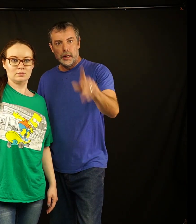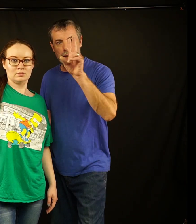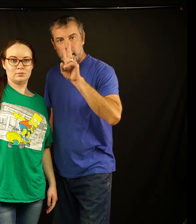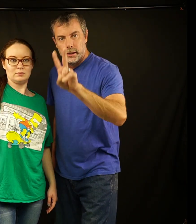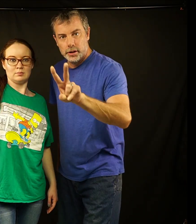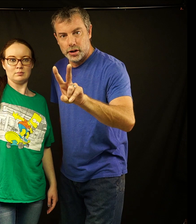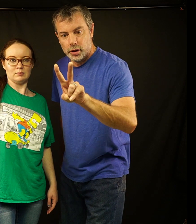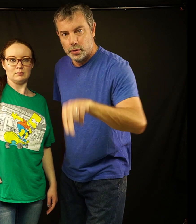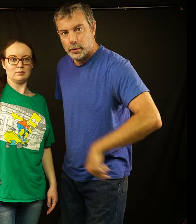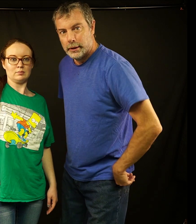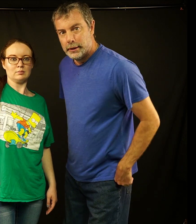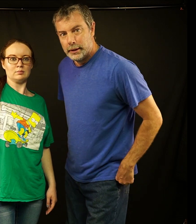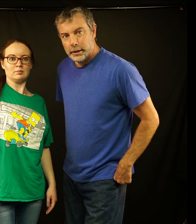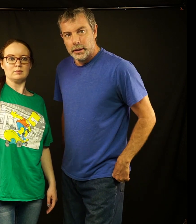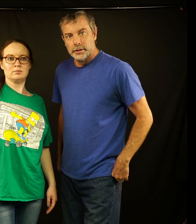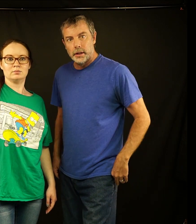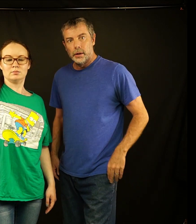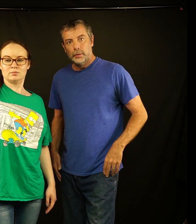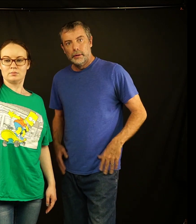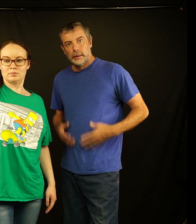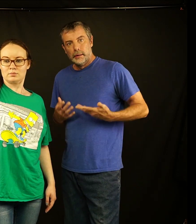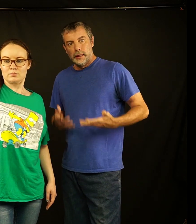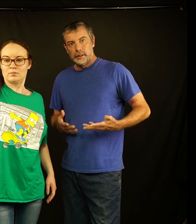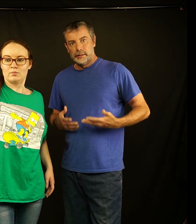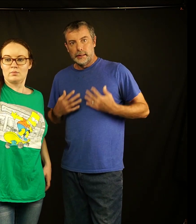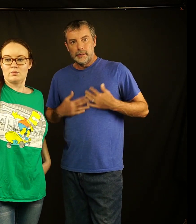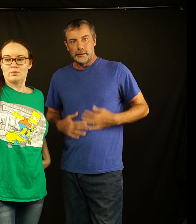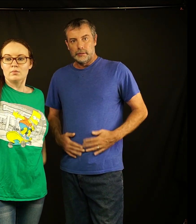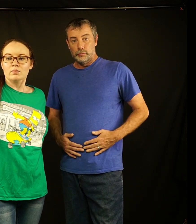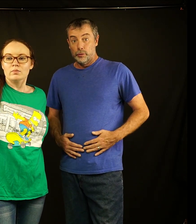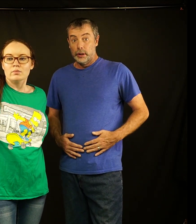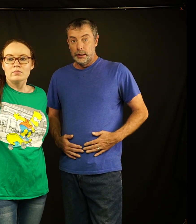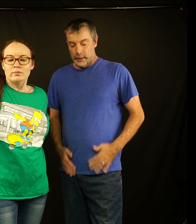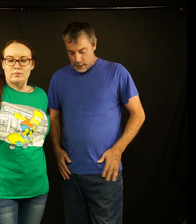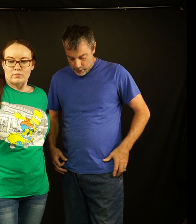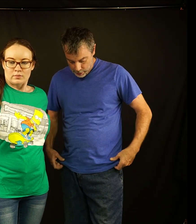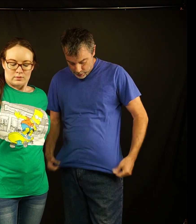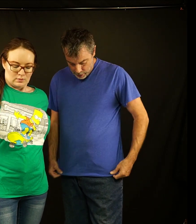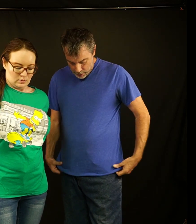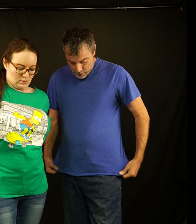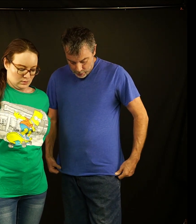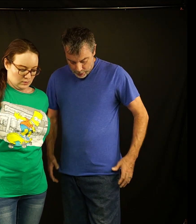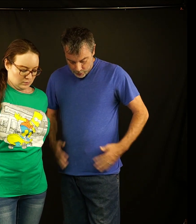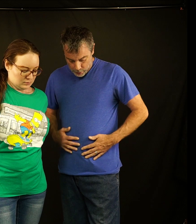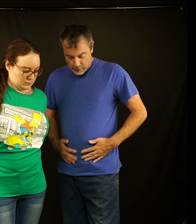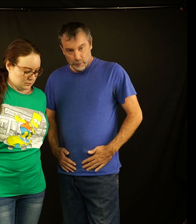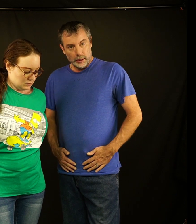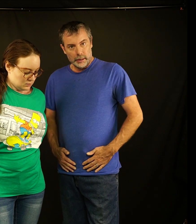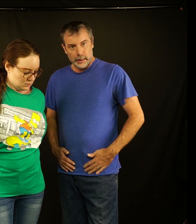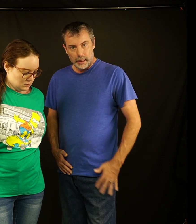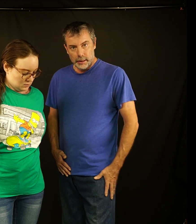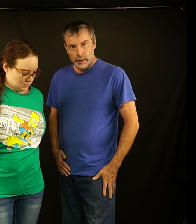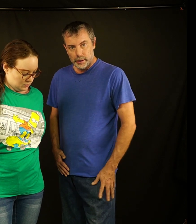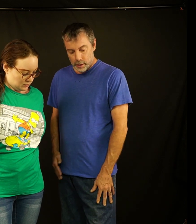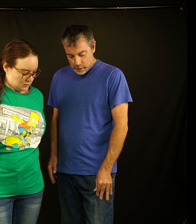two so as you see this is really good I mean we just got t-shirt